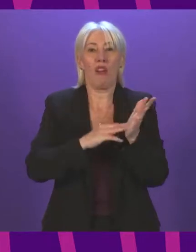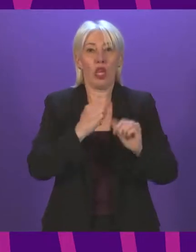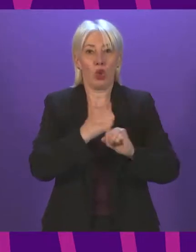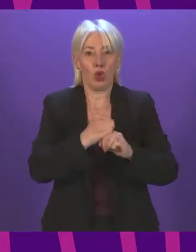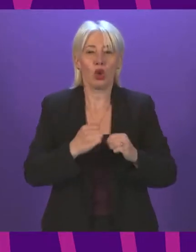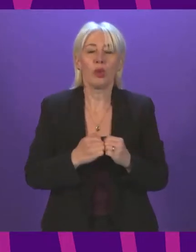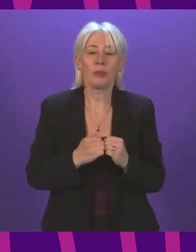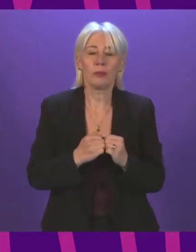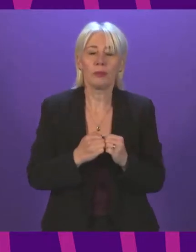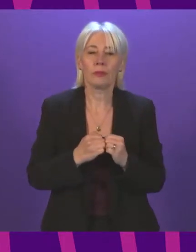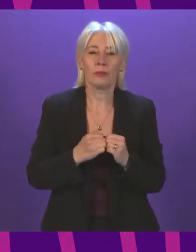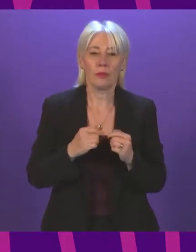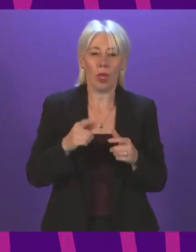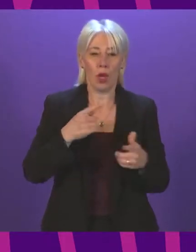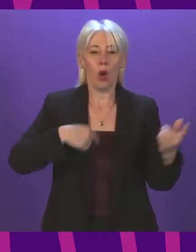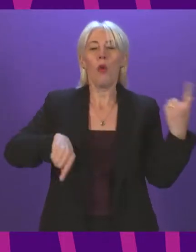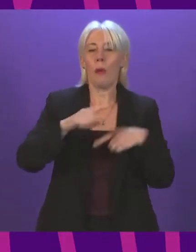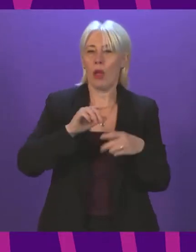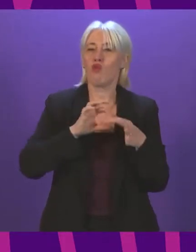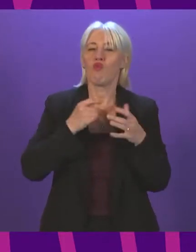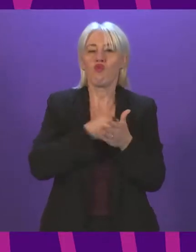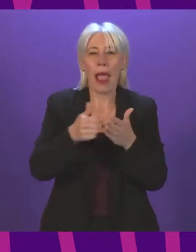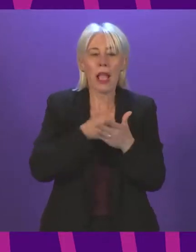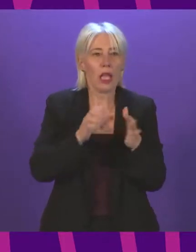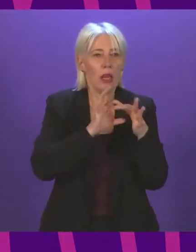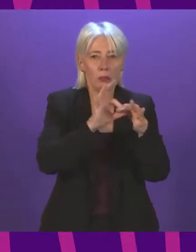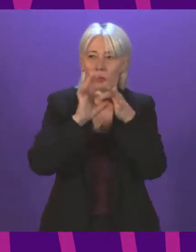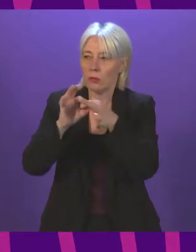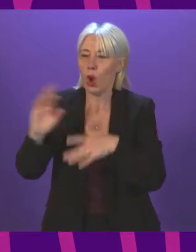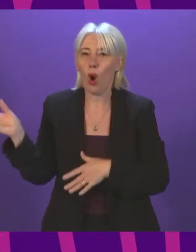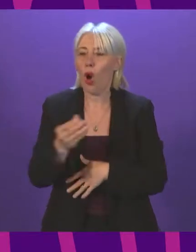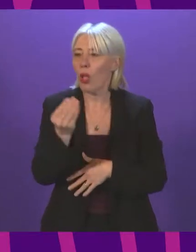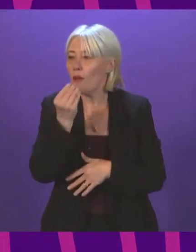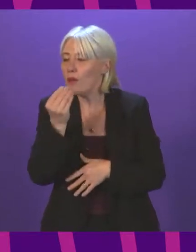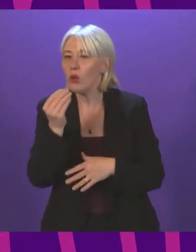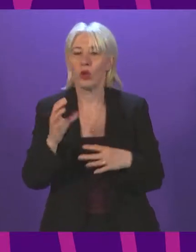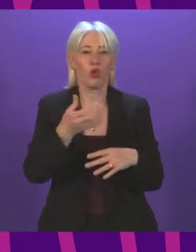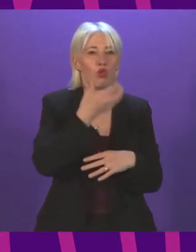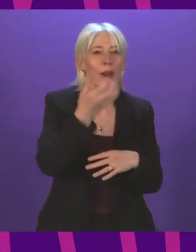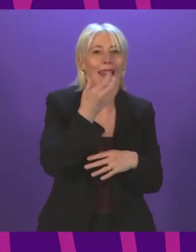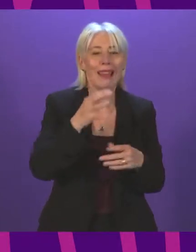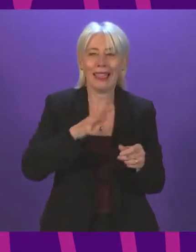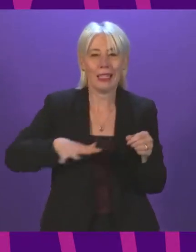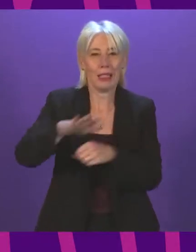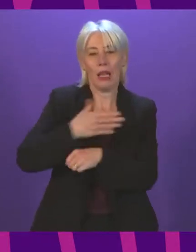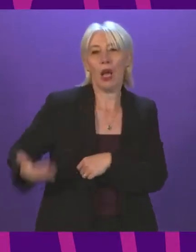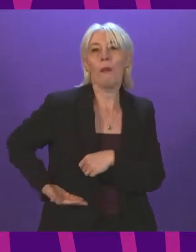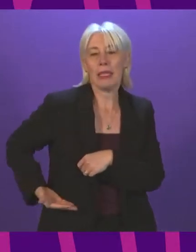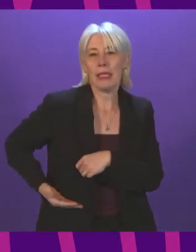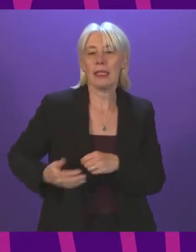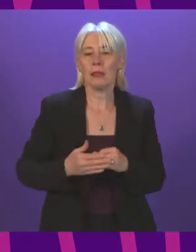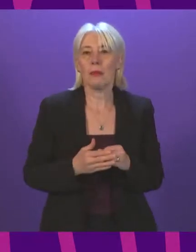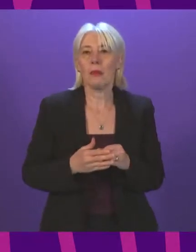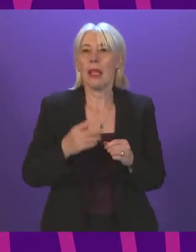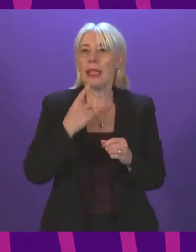Scottish Government ministers and officials are in regular contact with the whole of the food and drink sector, and the current assessment, based on our discussions, is that